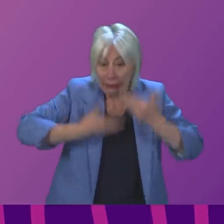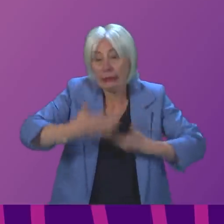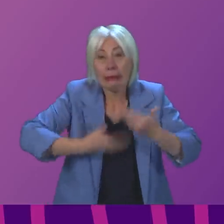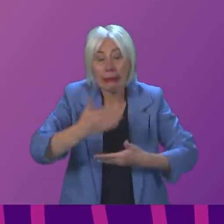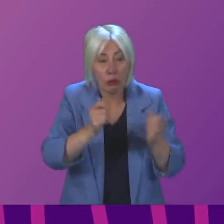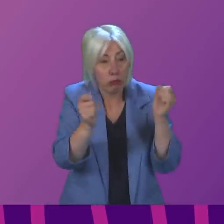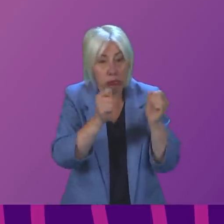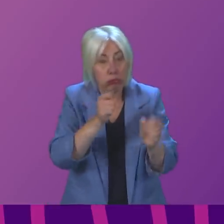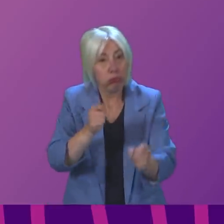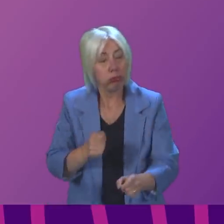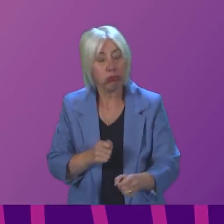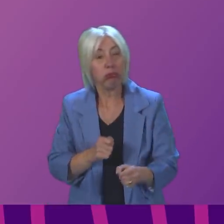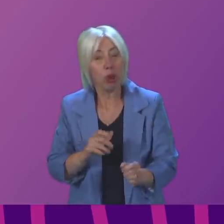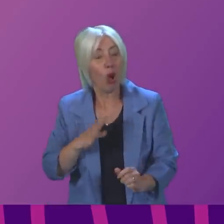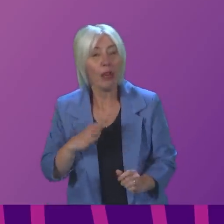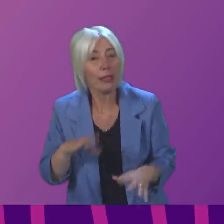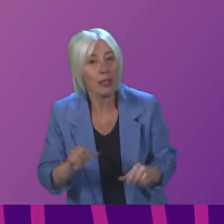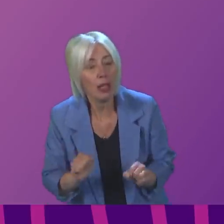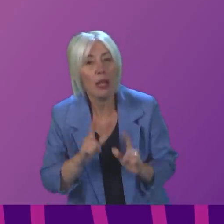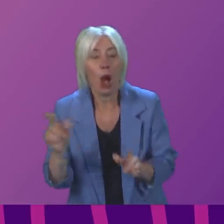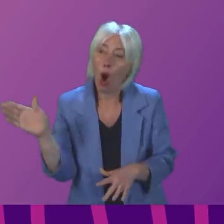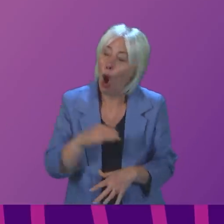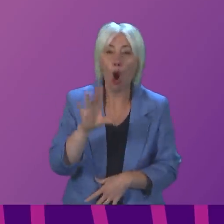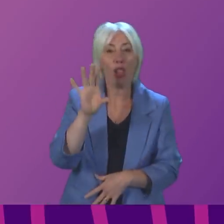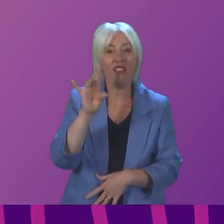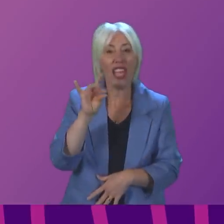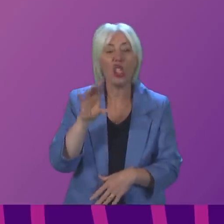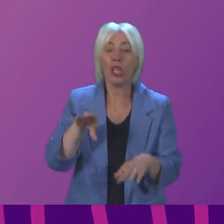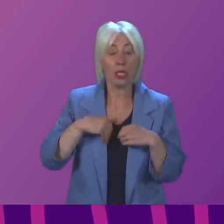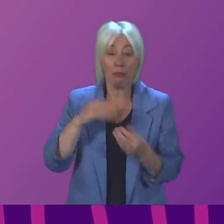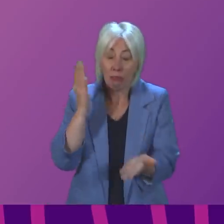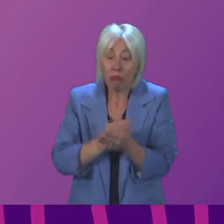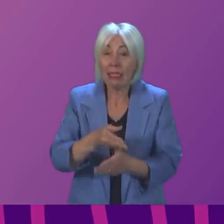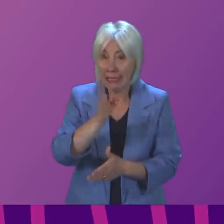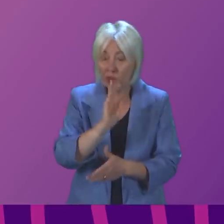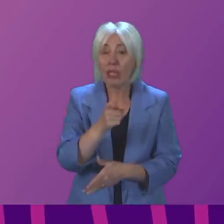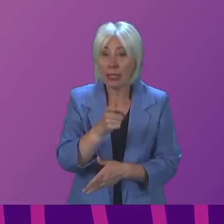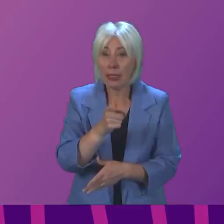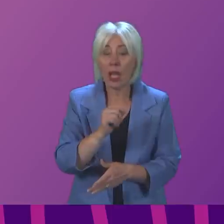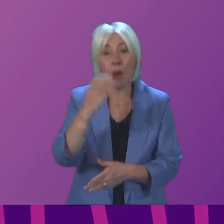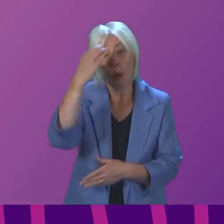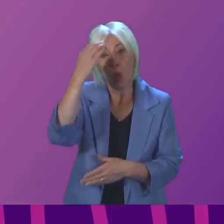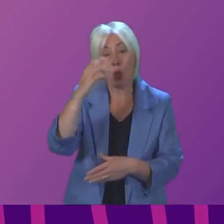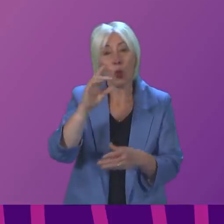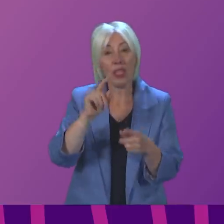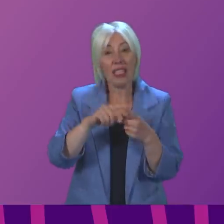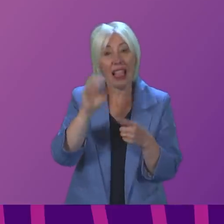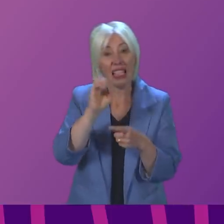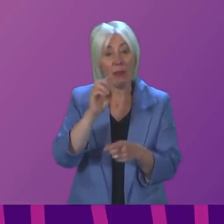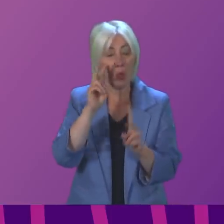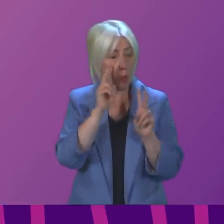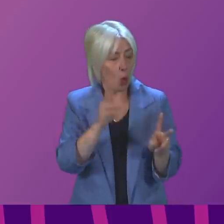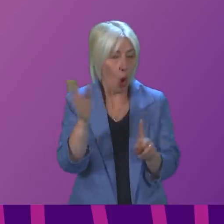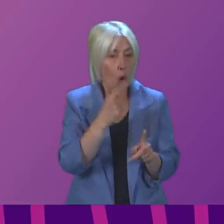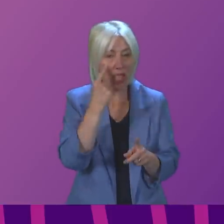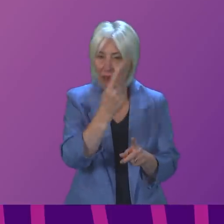point I made earlier on. Every case of infection is serious. The Queen Elizabeth actually, when we look at all of the evidence here,